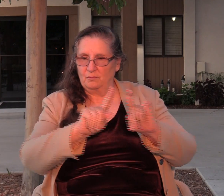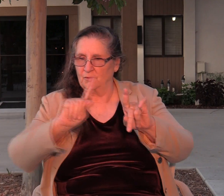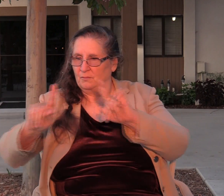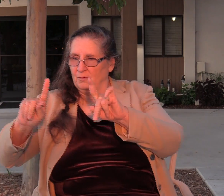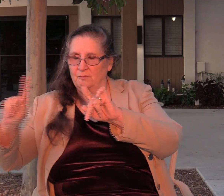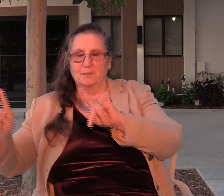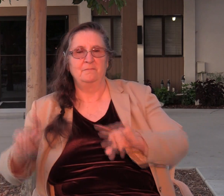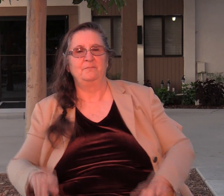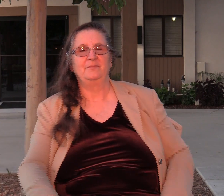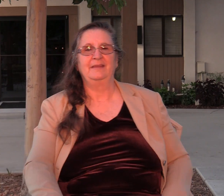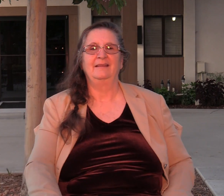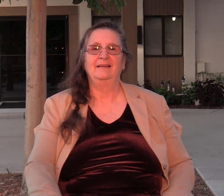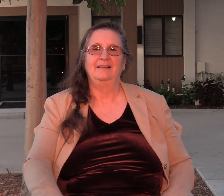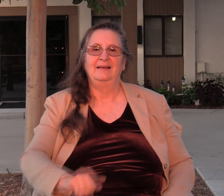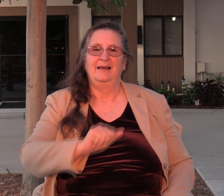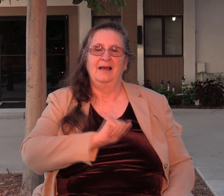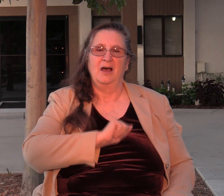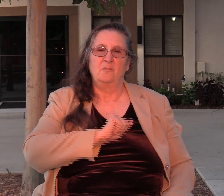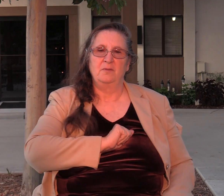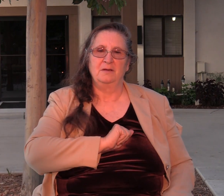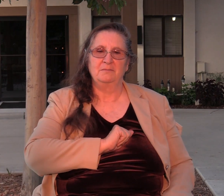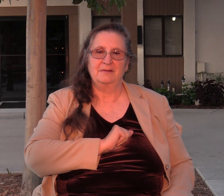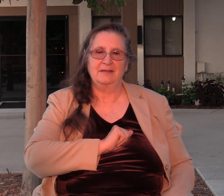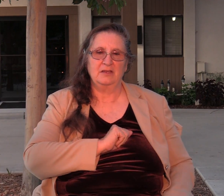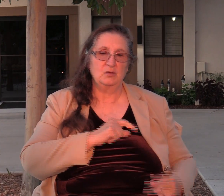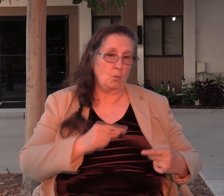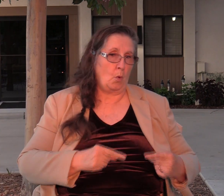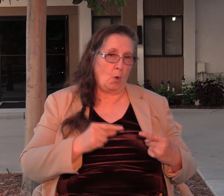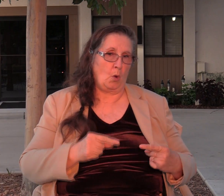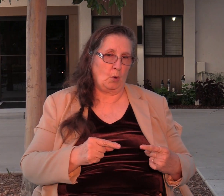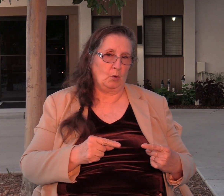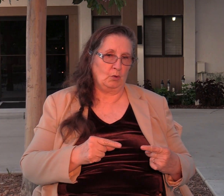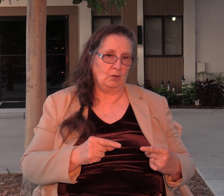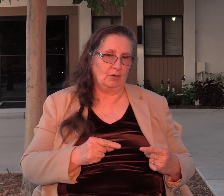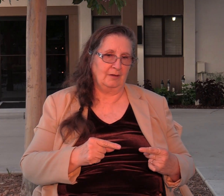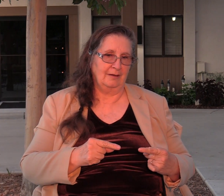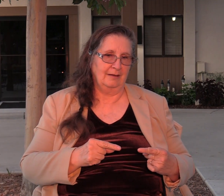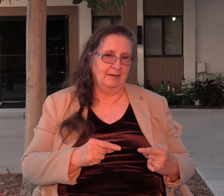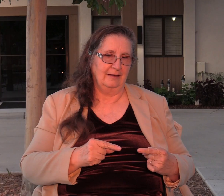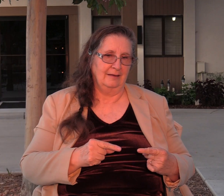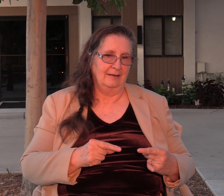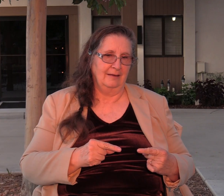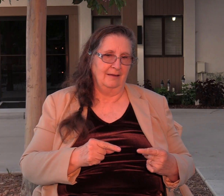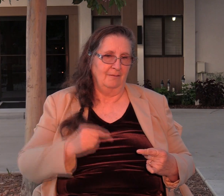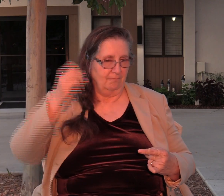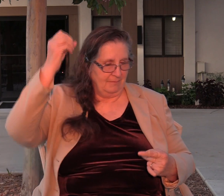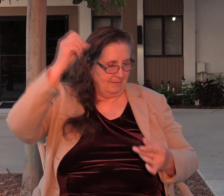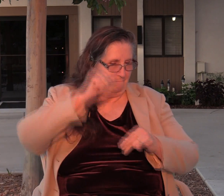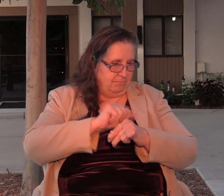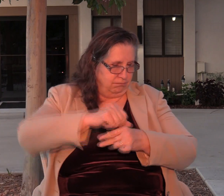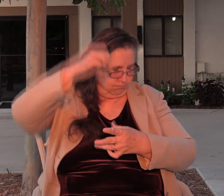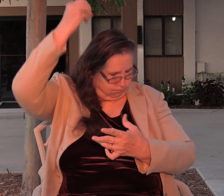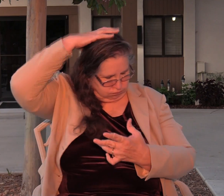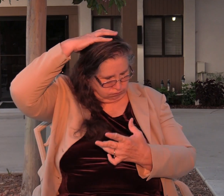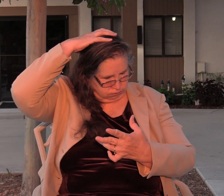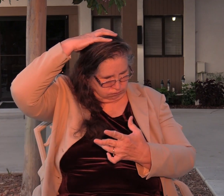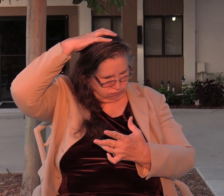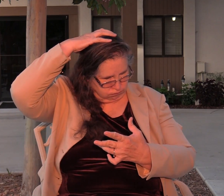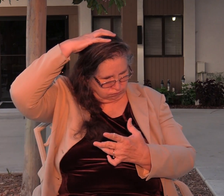And so Abimelech's mortally wounded here. He's in grave condition millstone to the dome. And in his dying